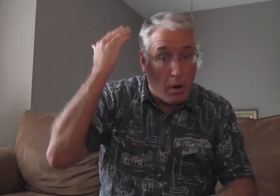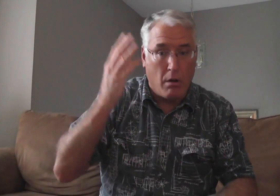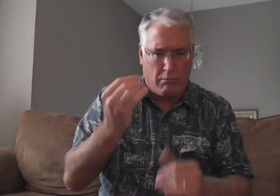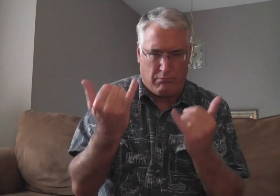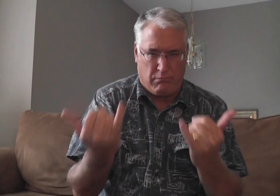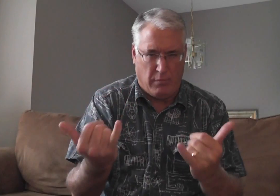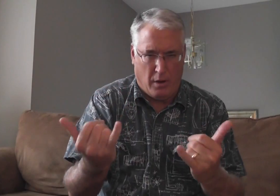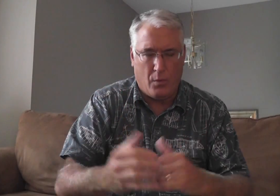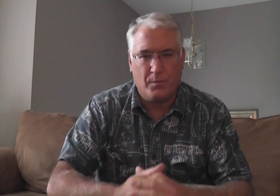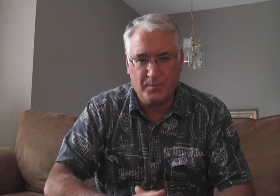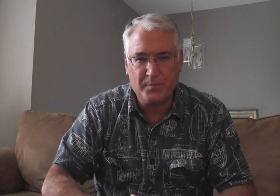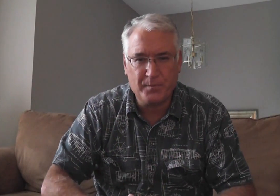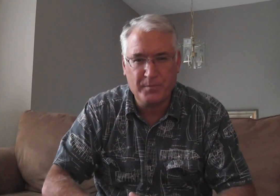important back then and now.